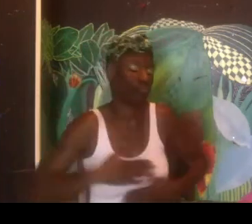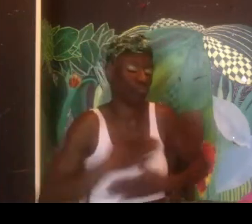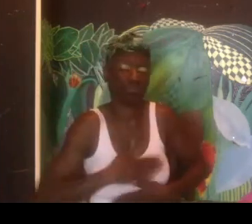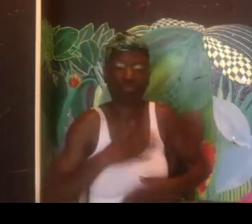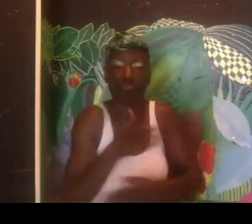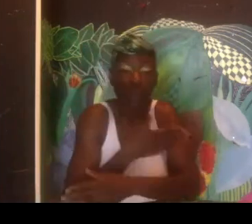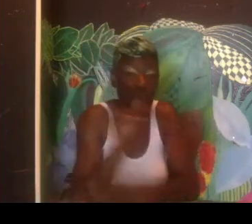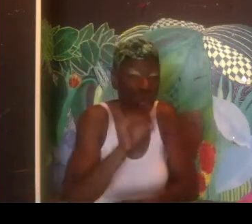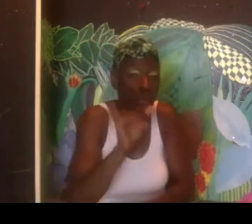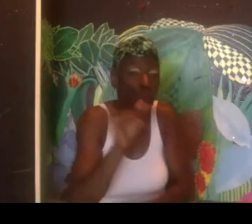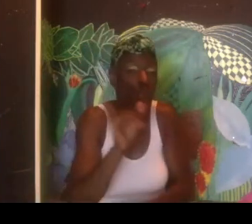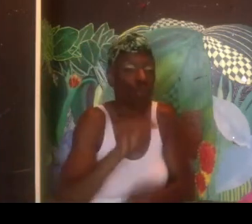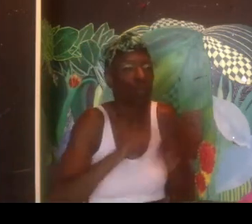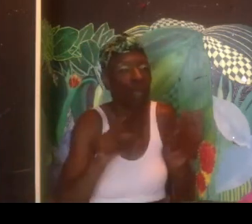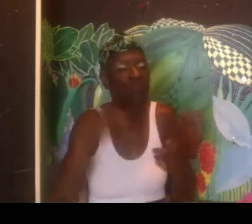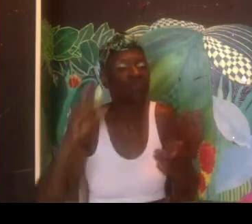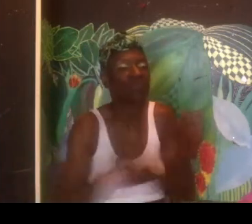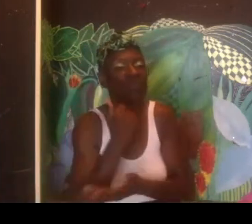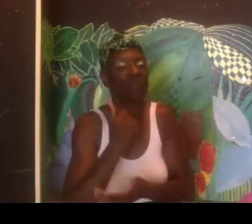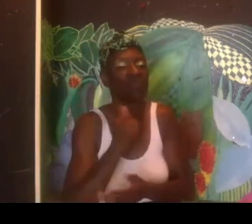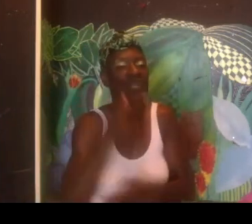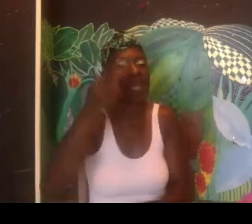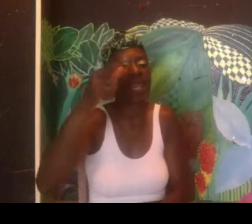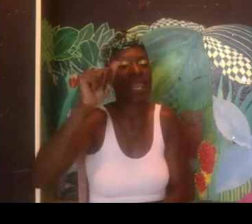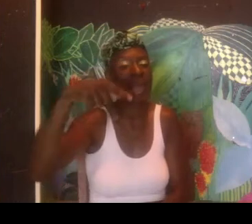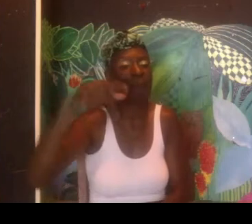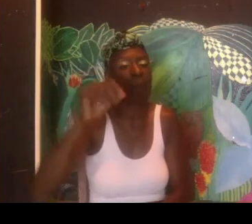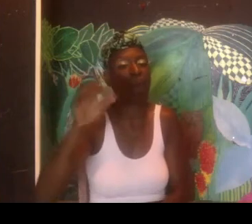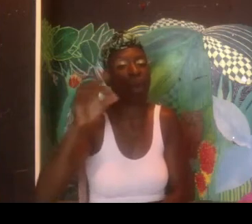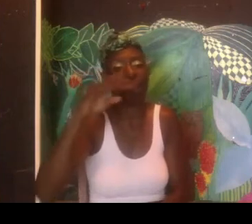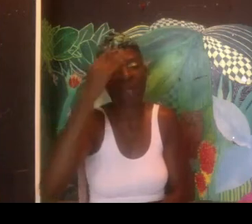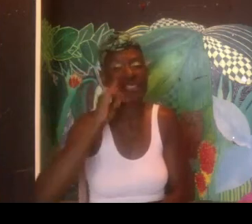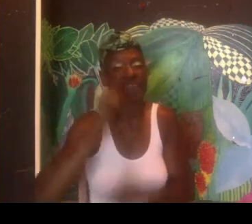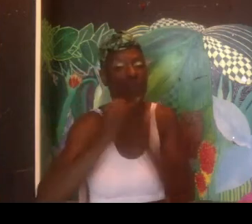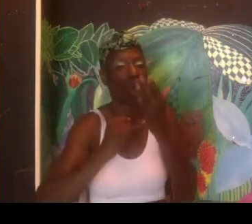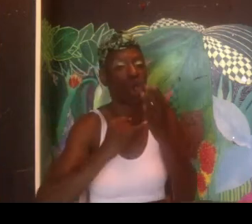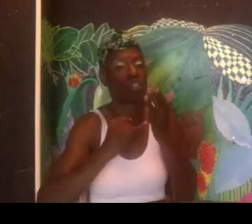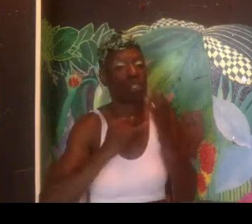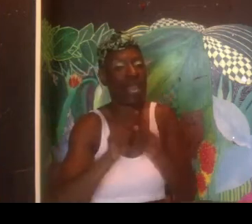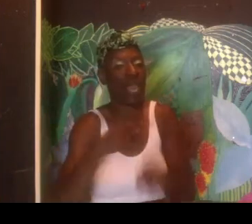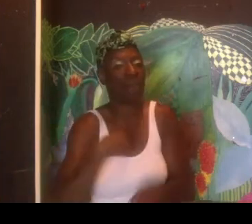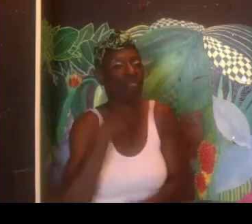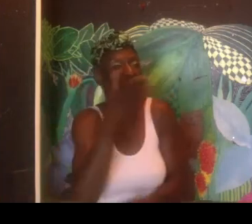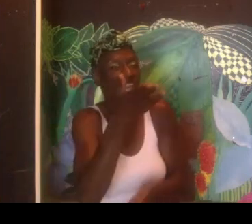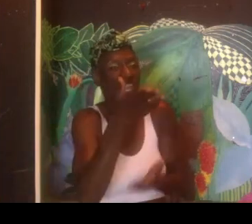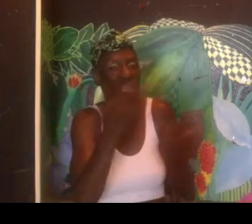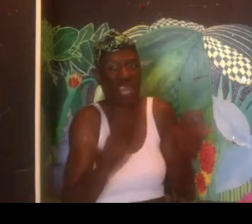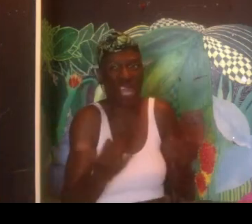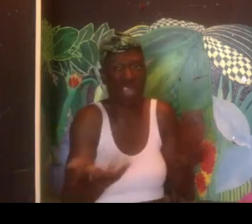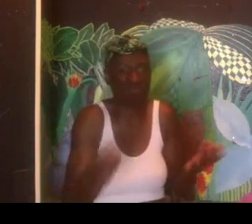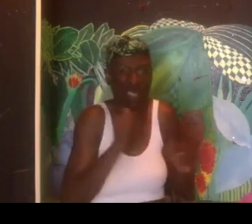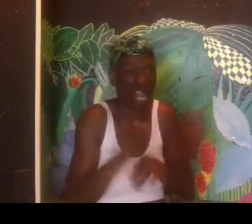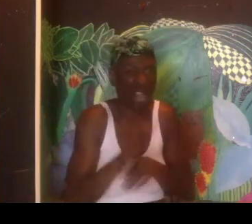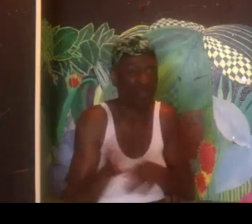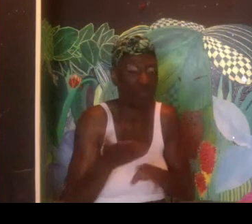different types of arts. I just love that world. As well as working with music as much as I can. But there's a big